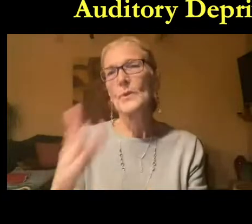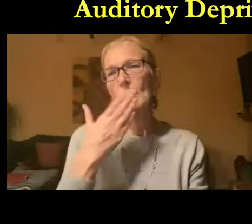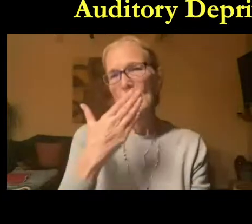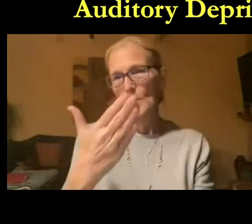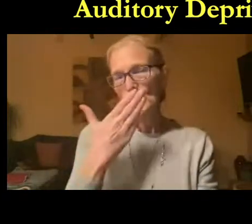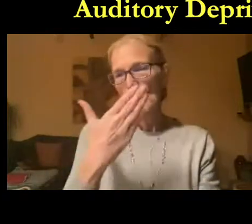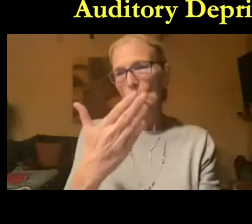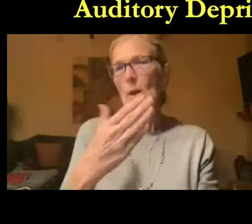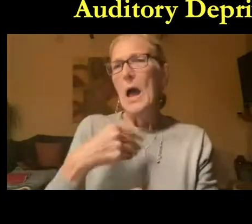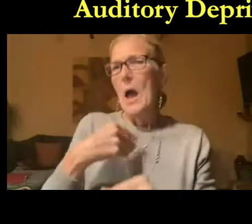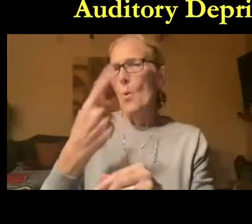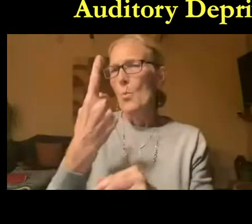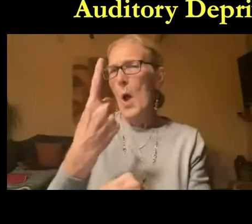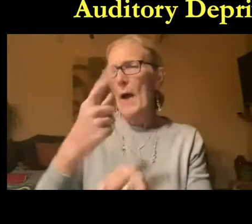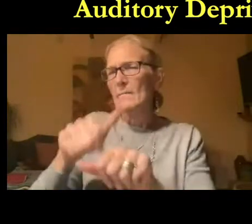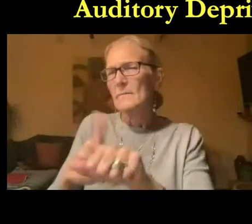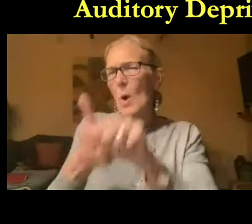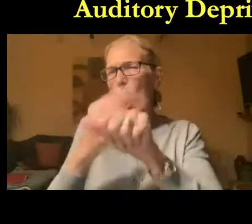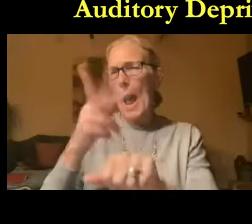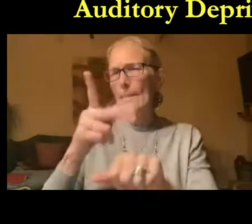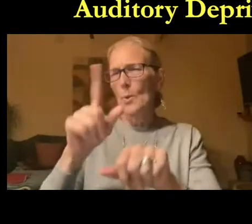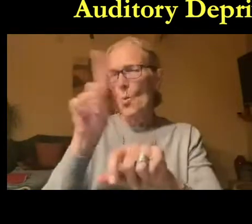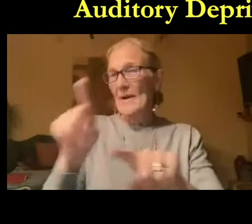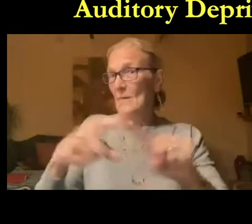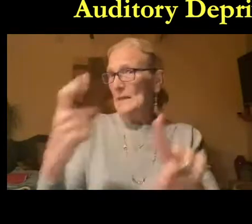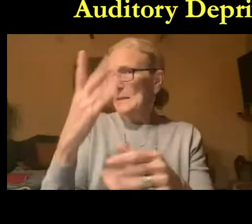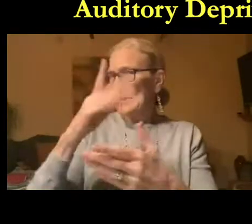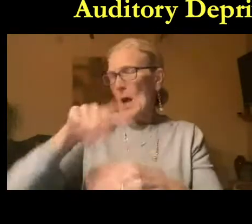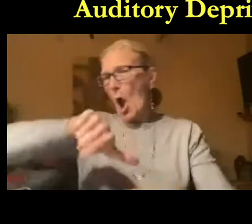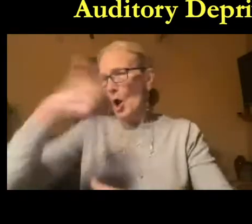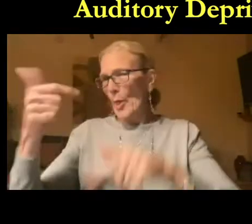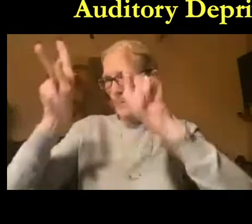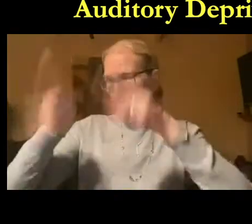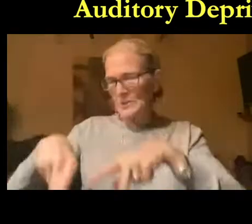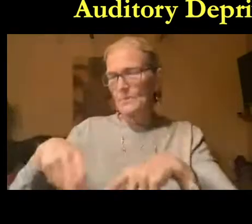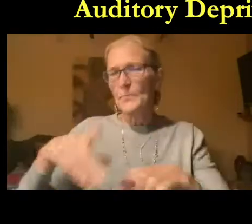find another field find a different profession